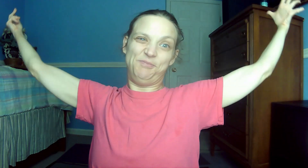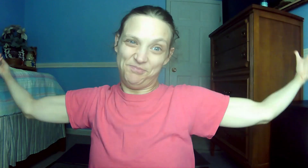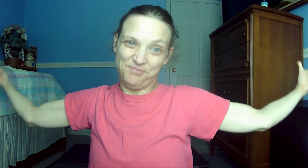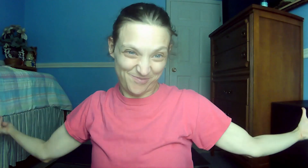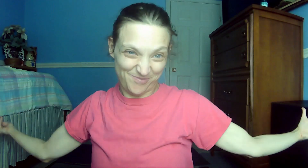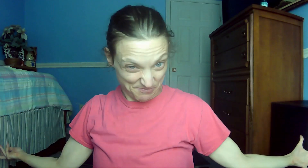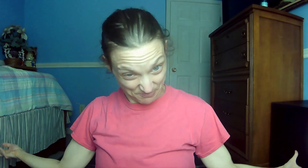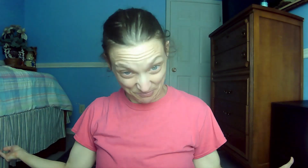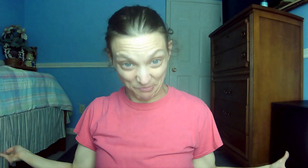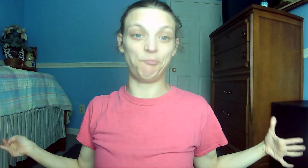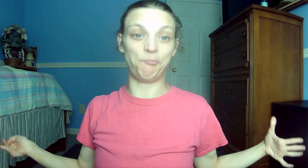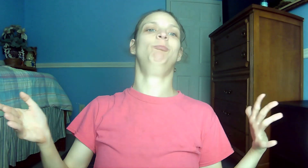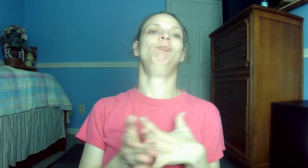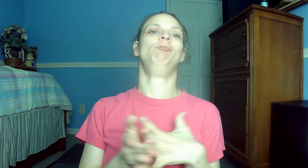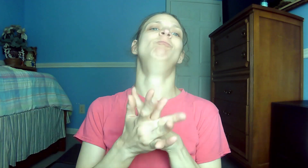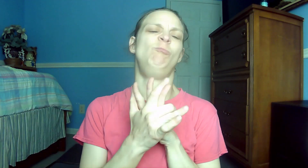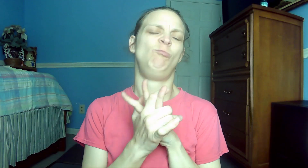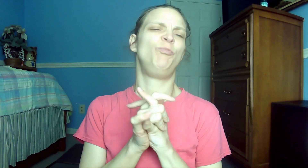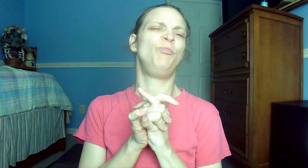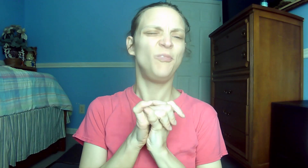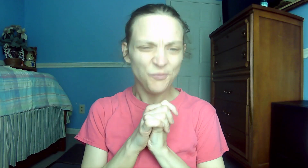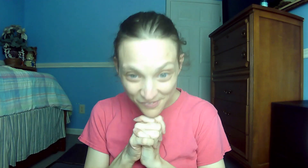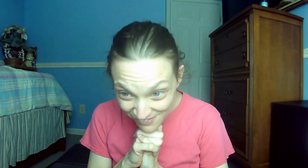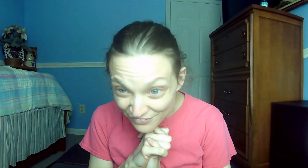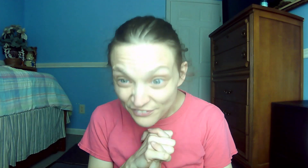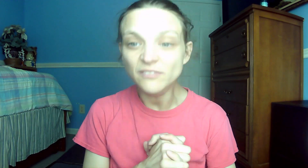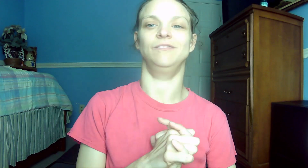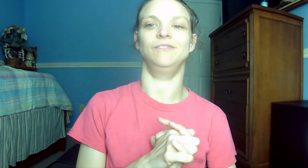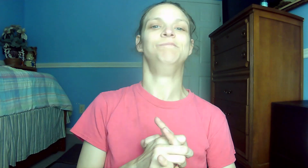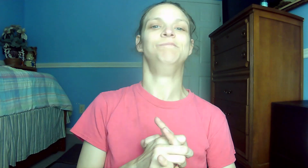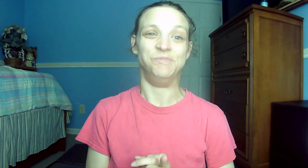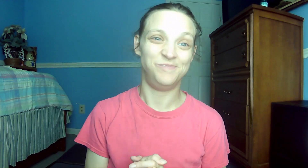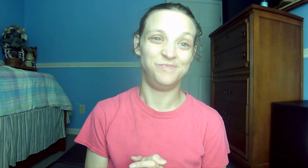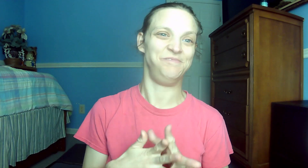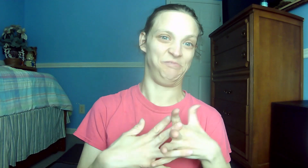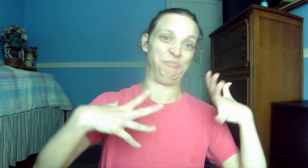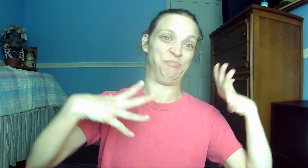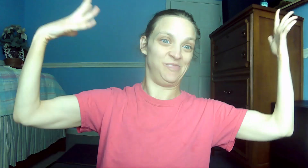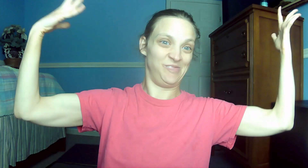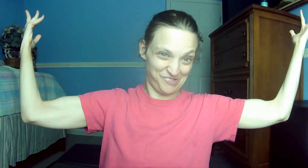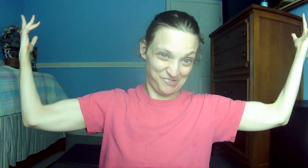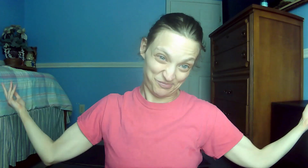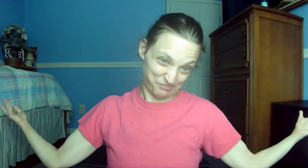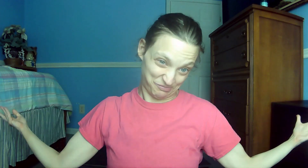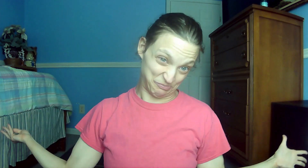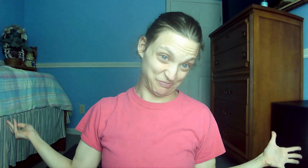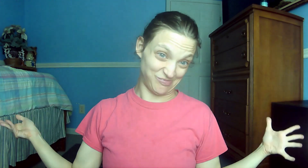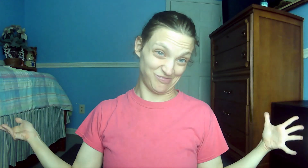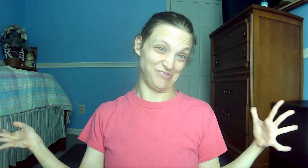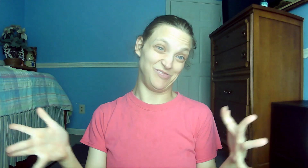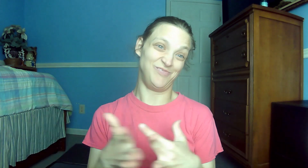22. John 14.15 If you love me, keep my commandments. 23.